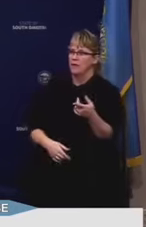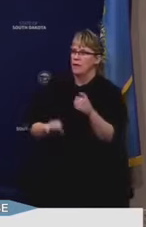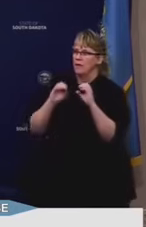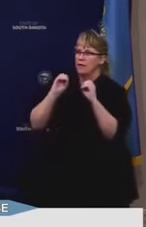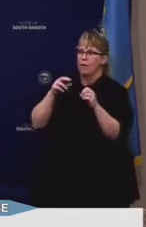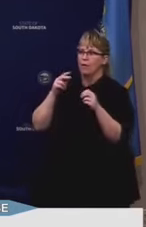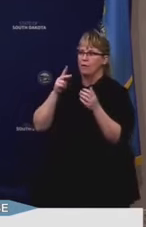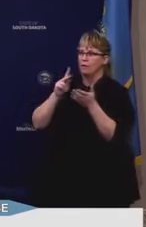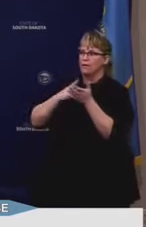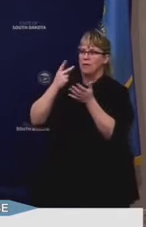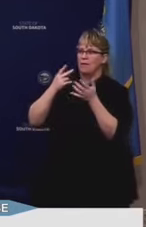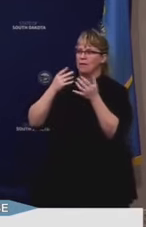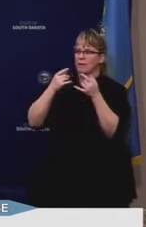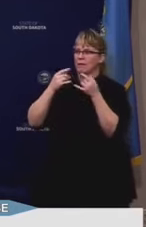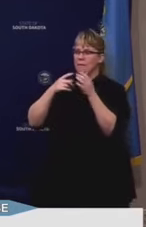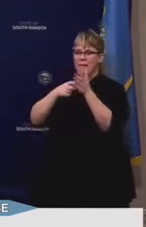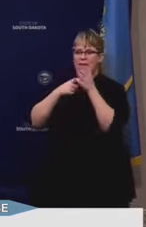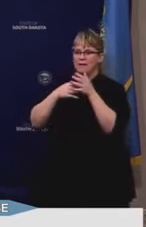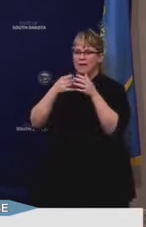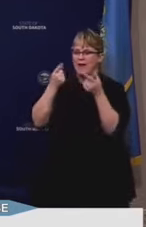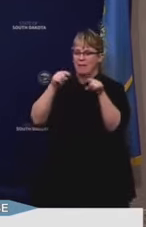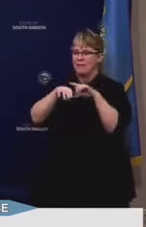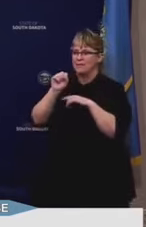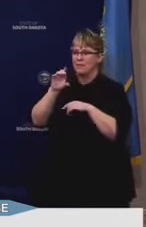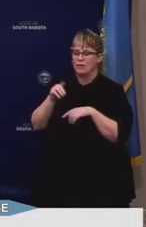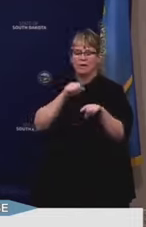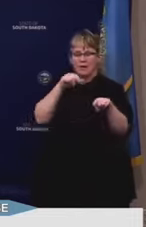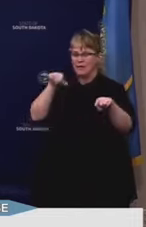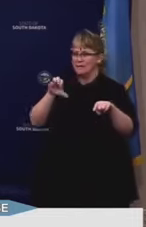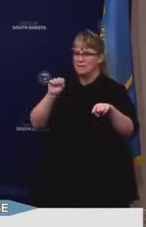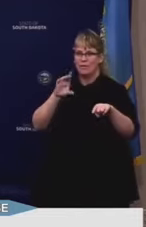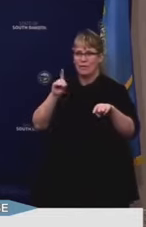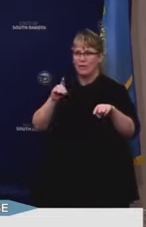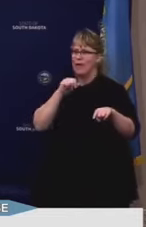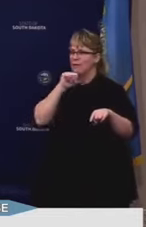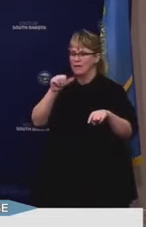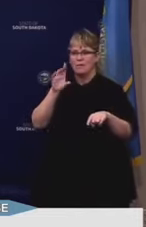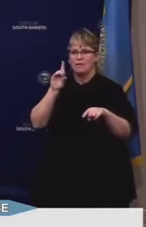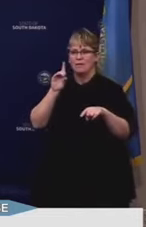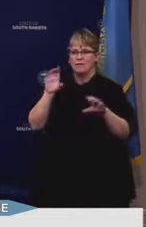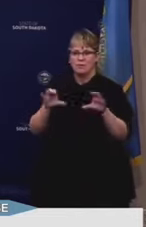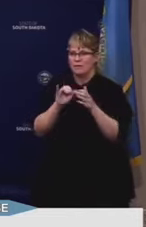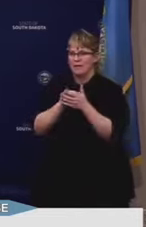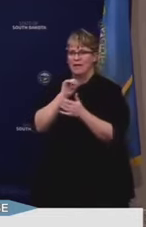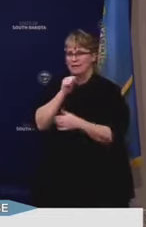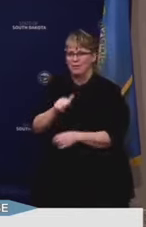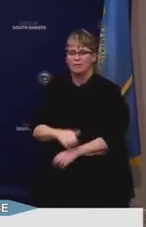mandate coming? Not coming in South Dakota. So I will not be doing that. That's for sure. sure. you.